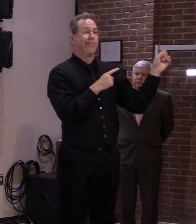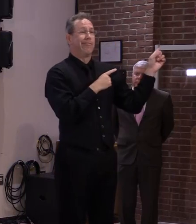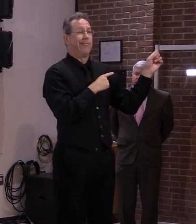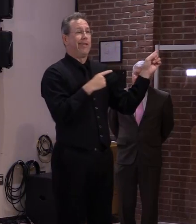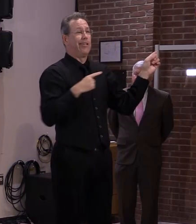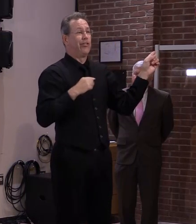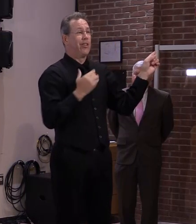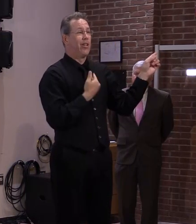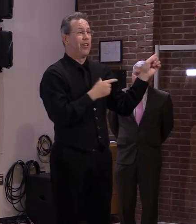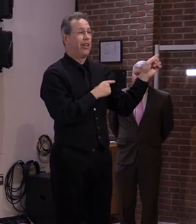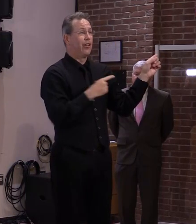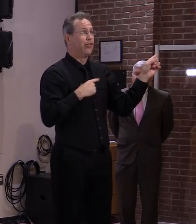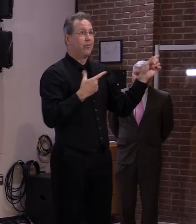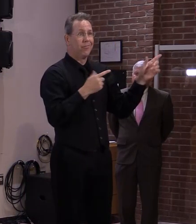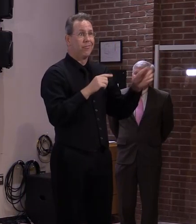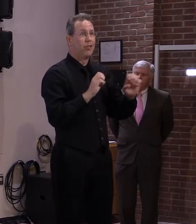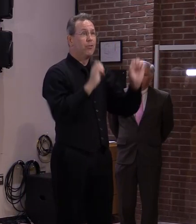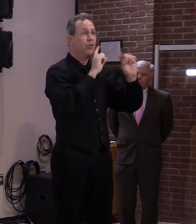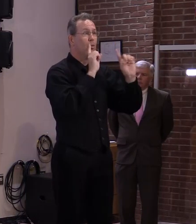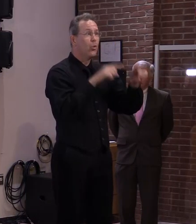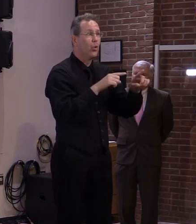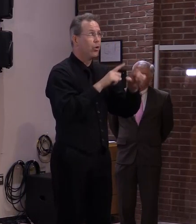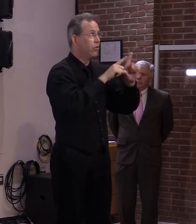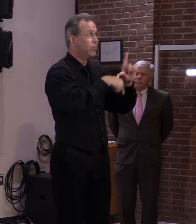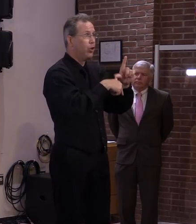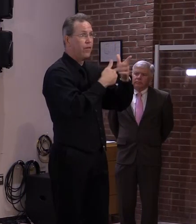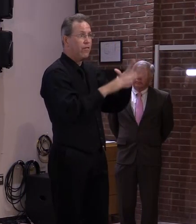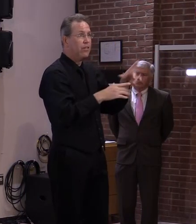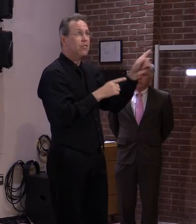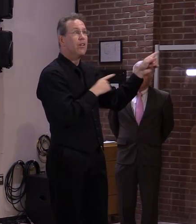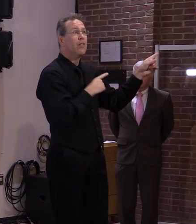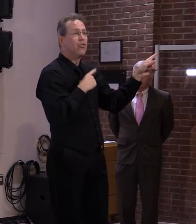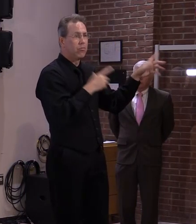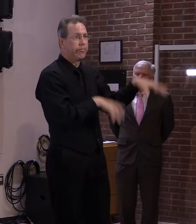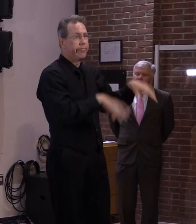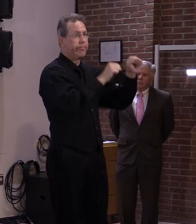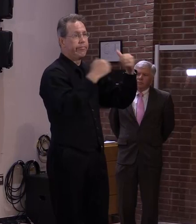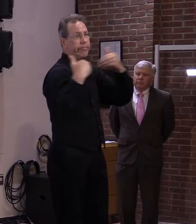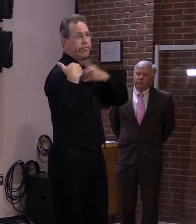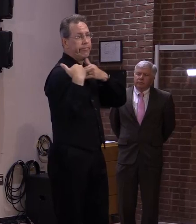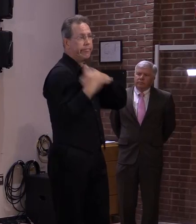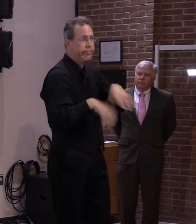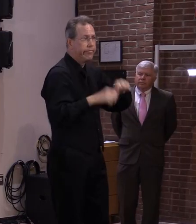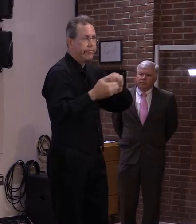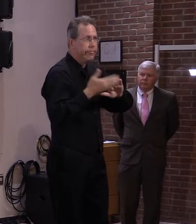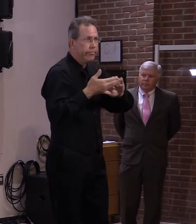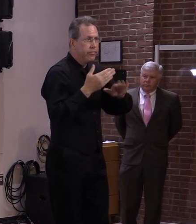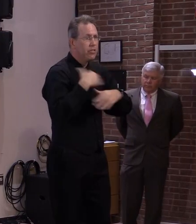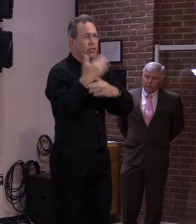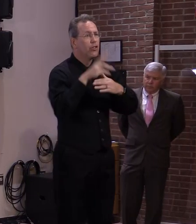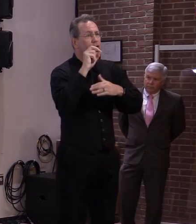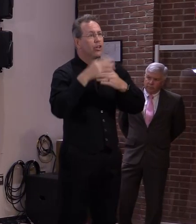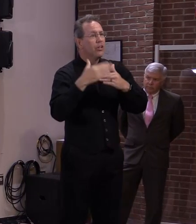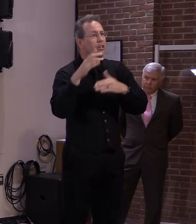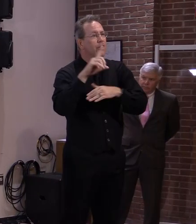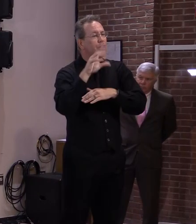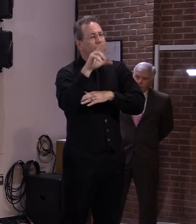They felt comfortable in giving that amount of time for people to get their